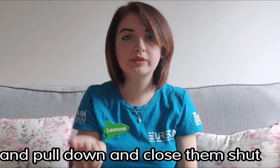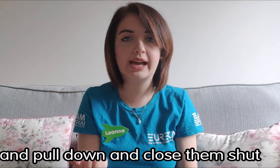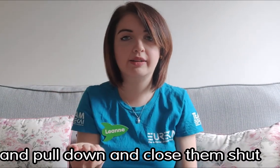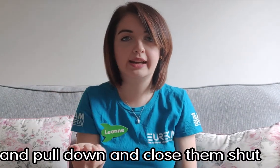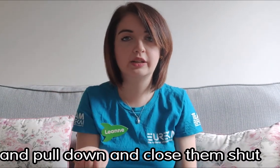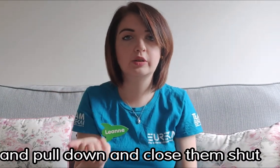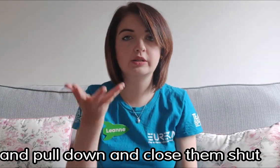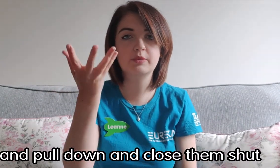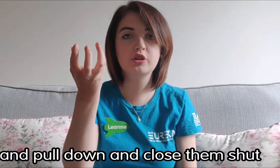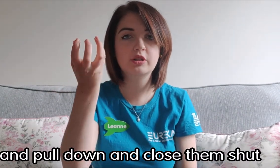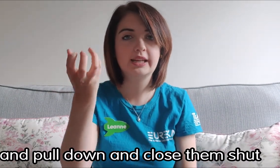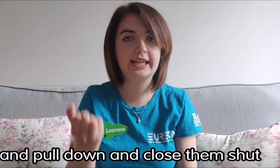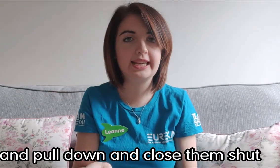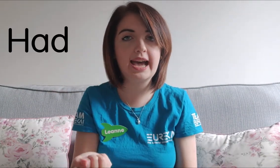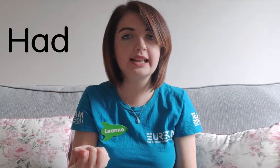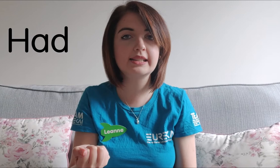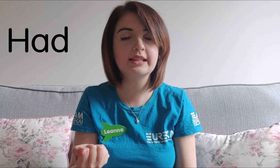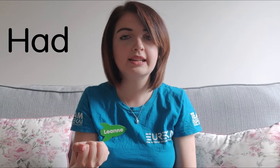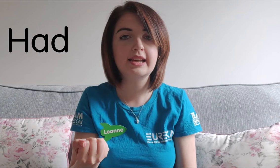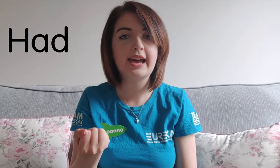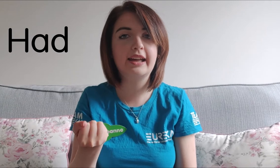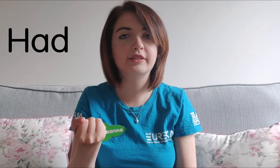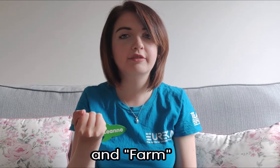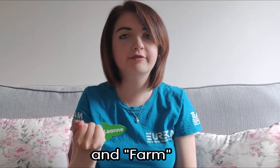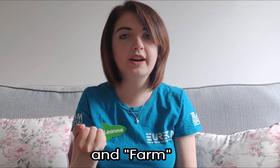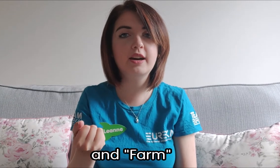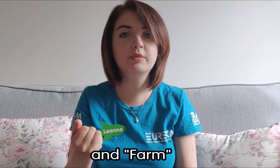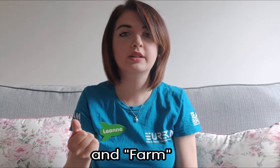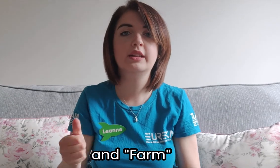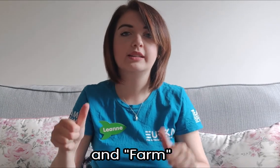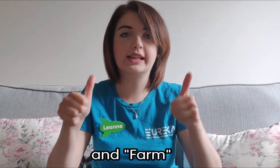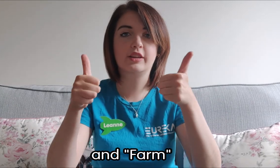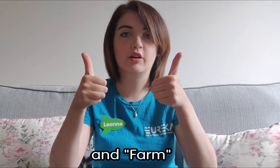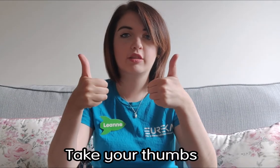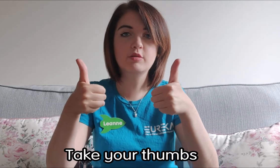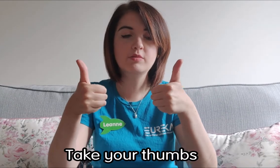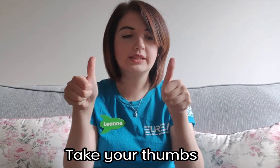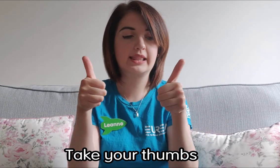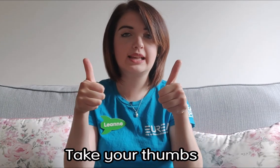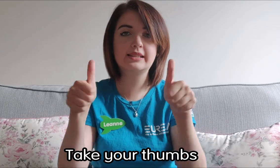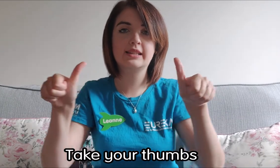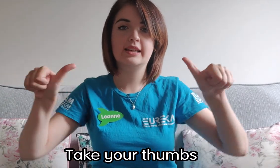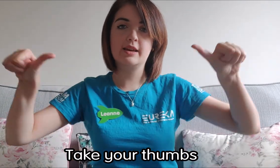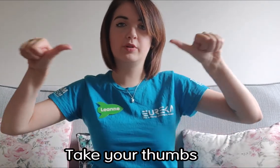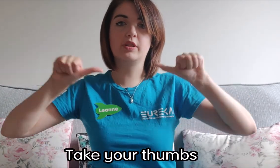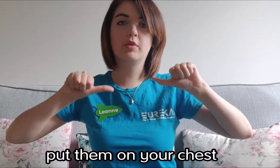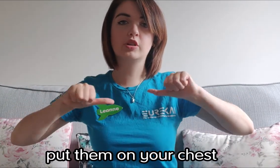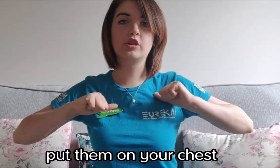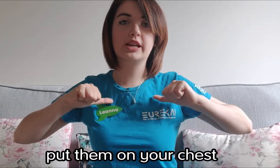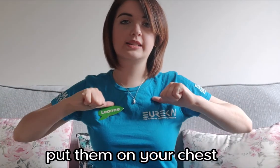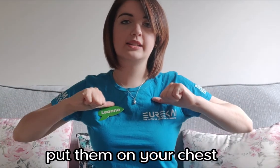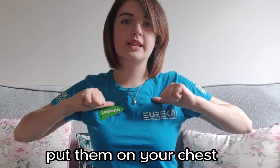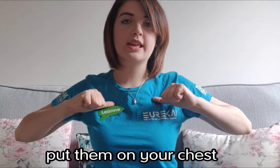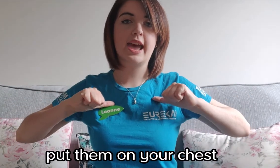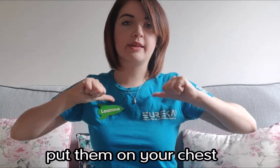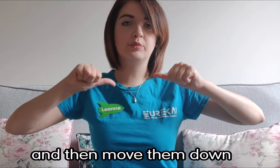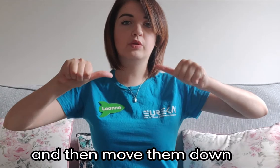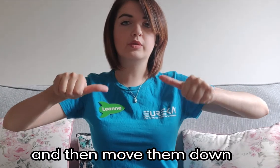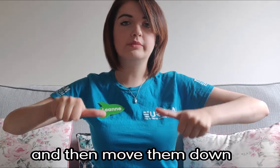down and close them shut he had and farm take your thumbs like this and put them on your chest and then move them